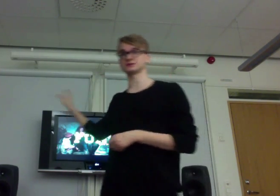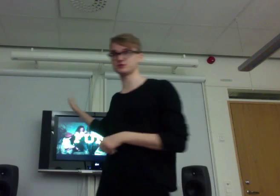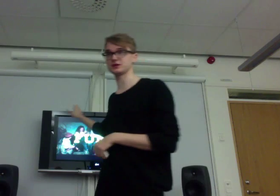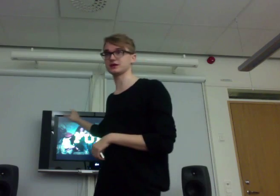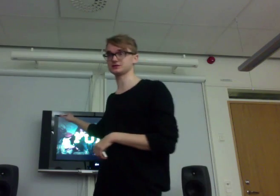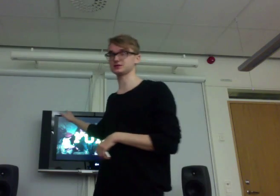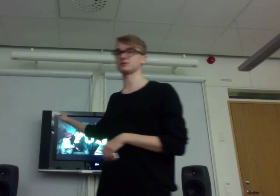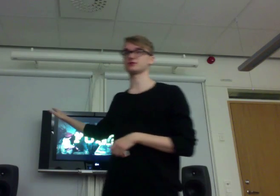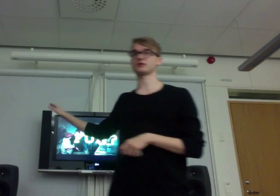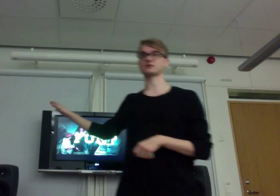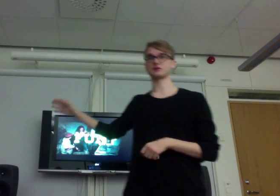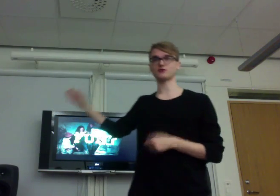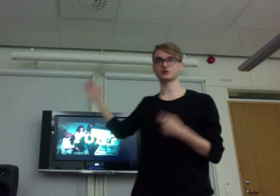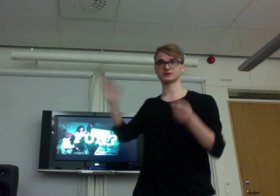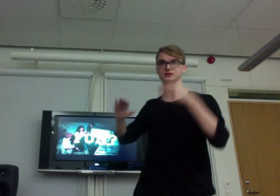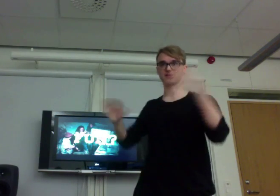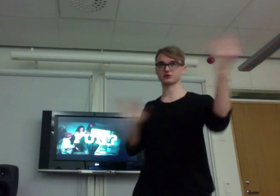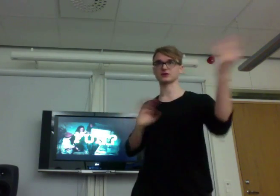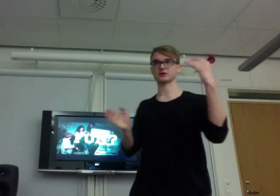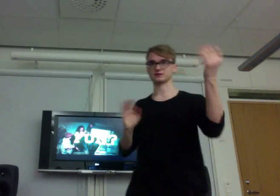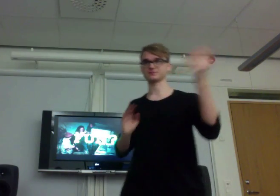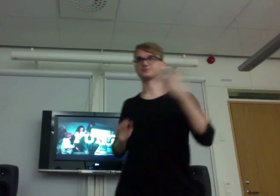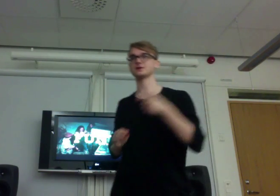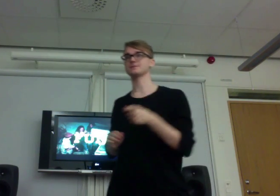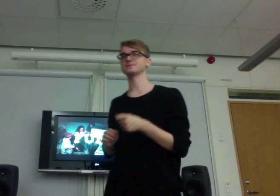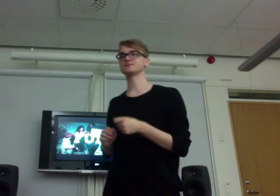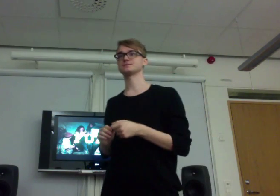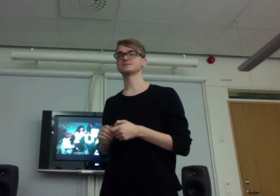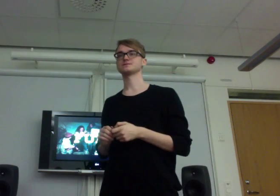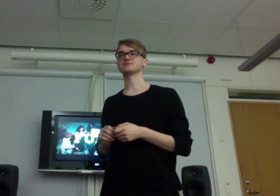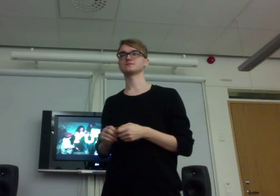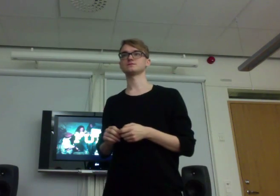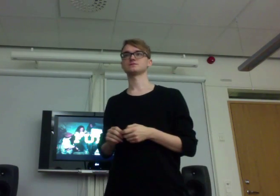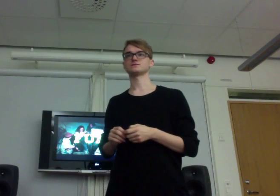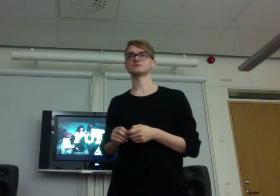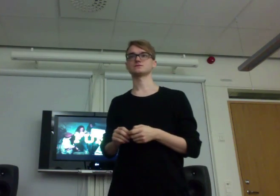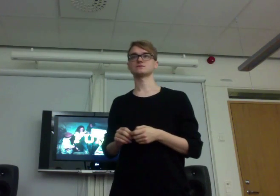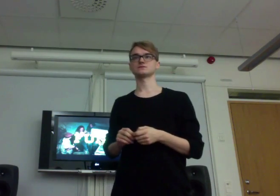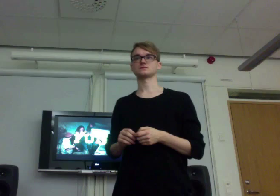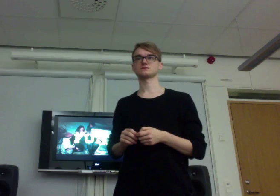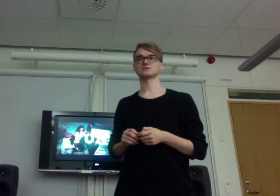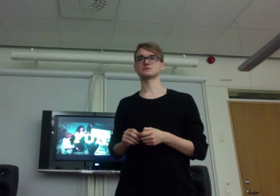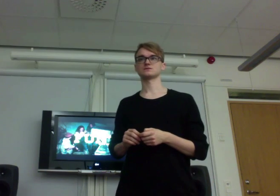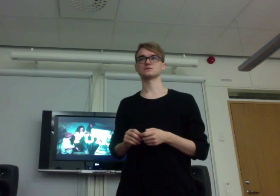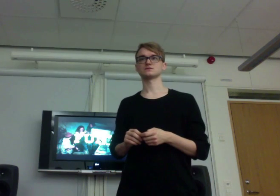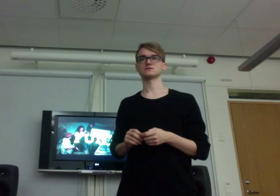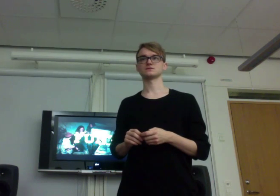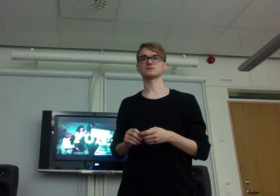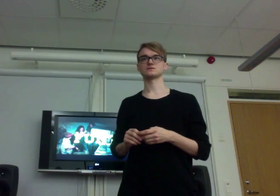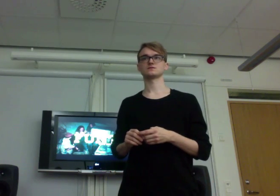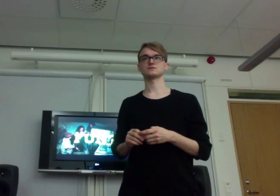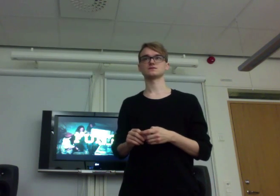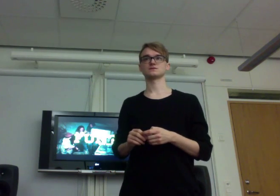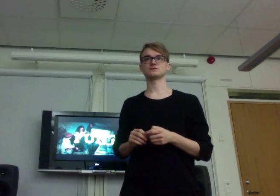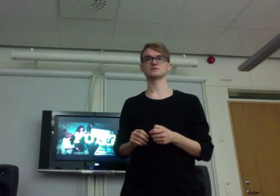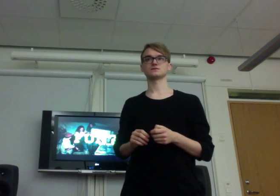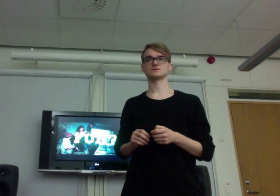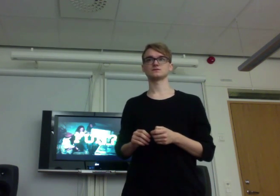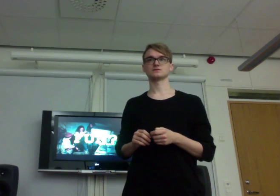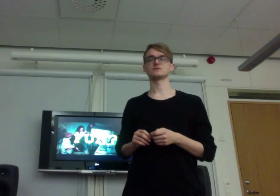really similar to that. of course they looked at that. But that had to be stopped because people were so involved that they crossed a line. Yeah.